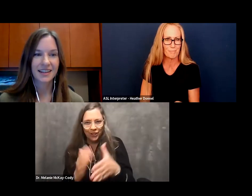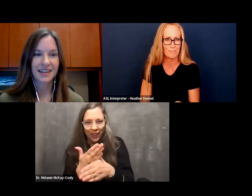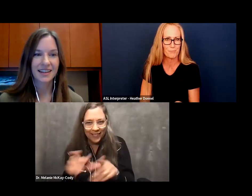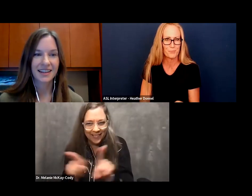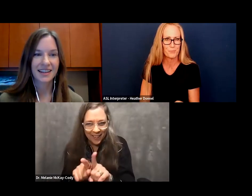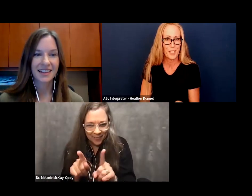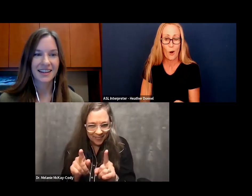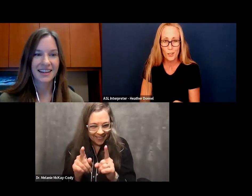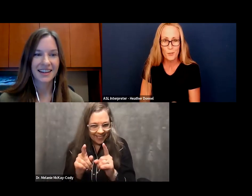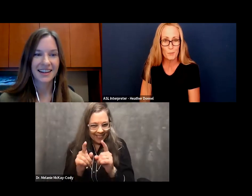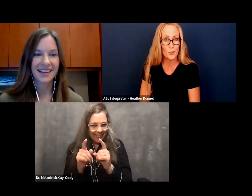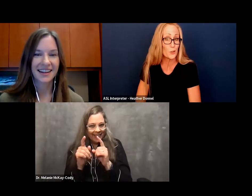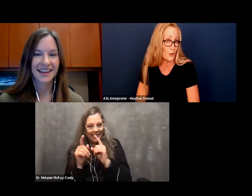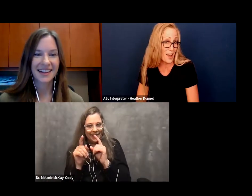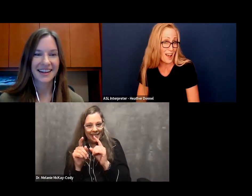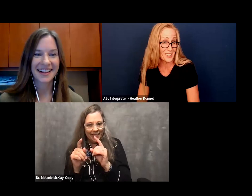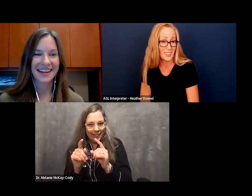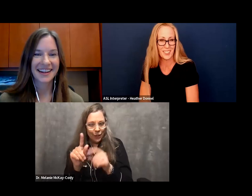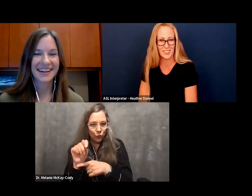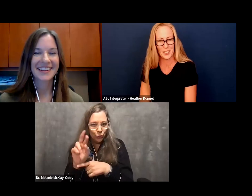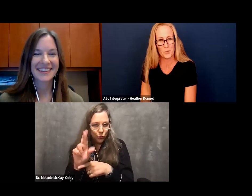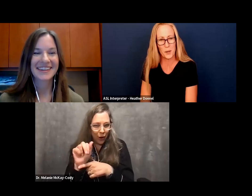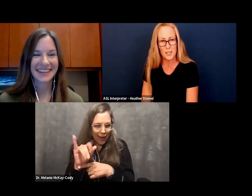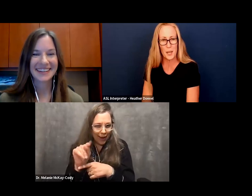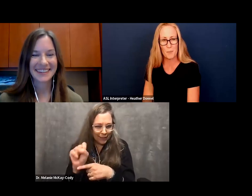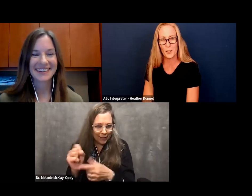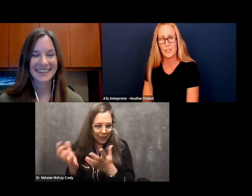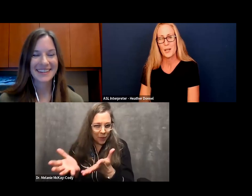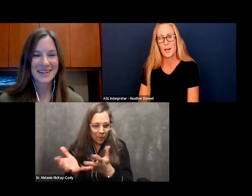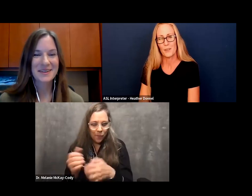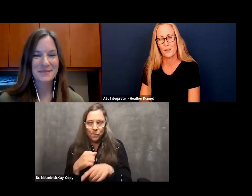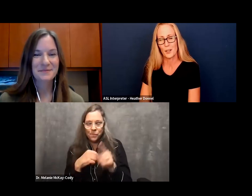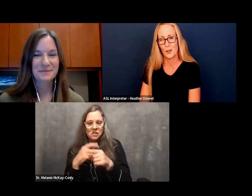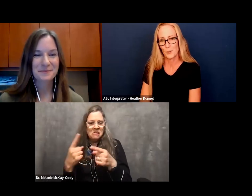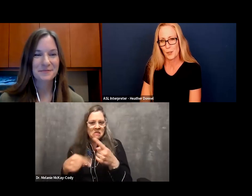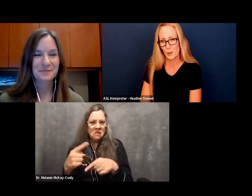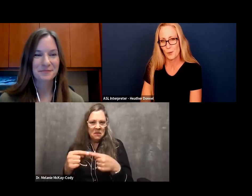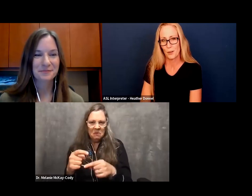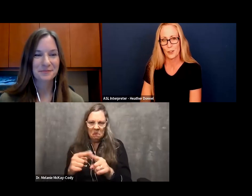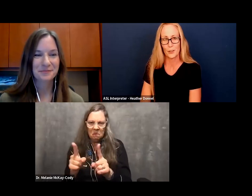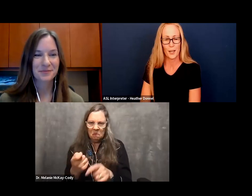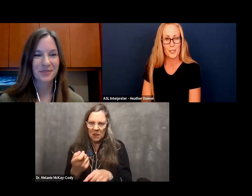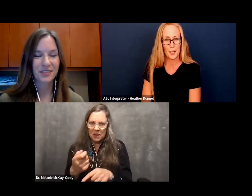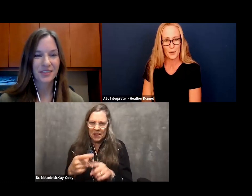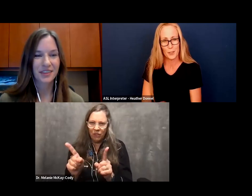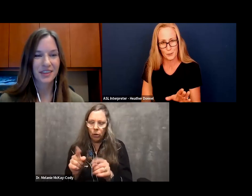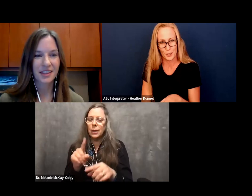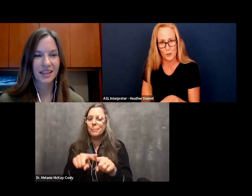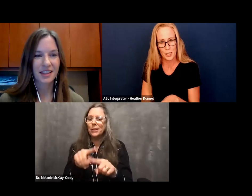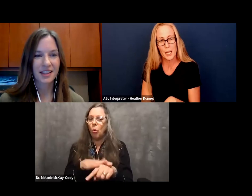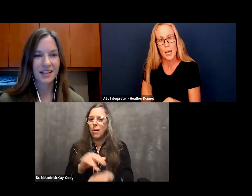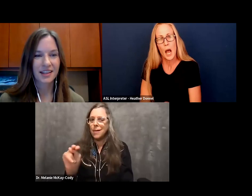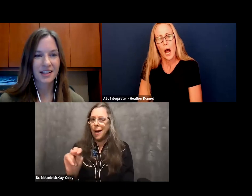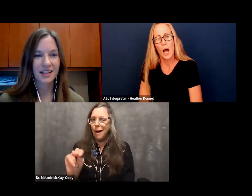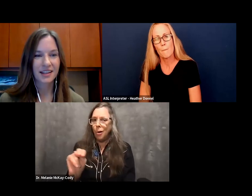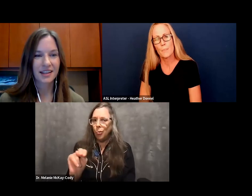America. And all of them do share that. That's one example of something that we find across the different